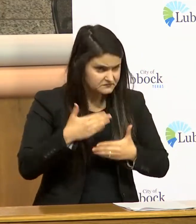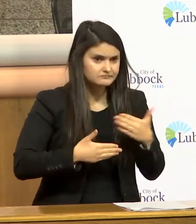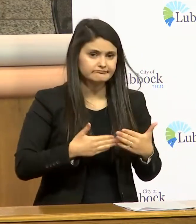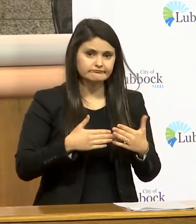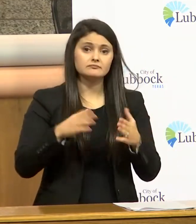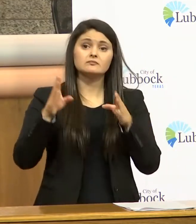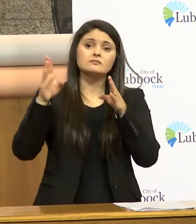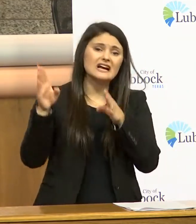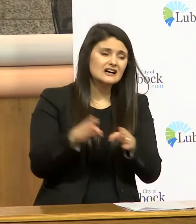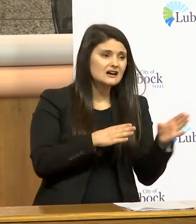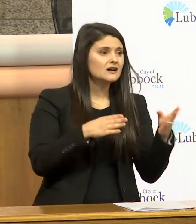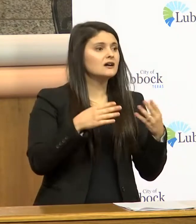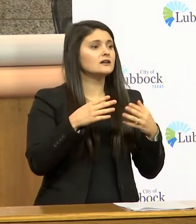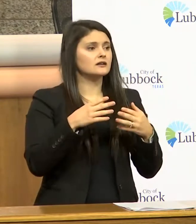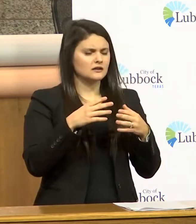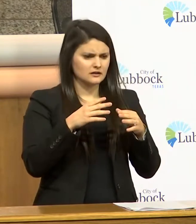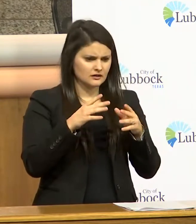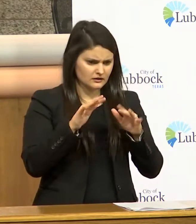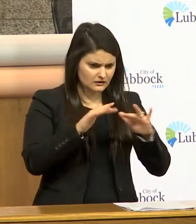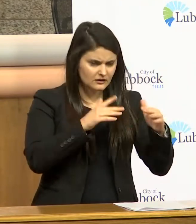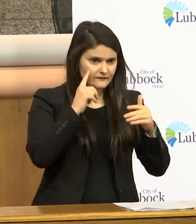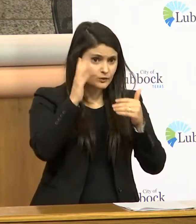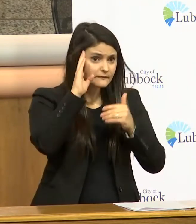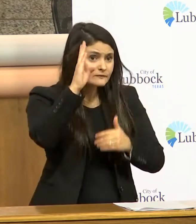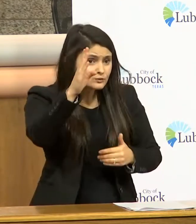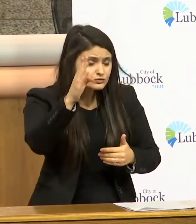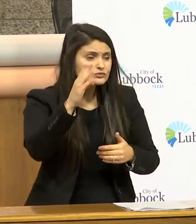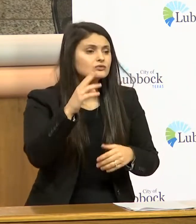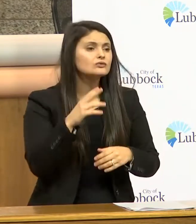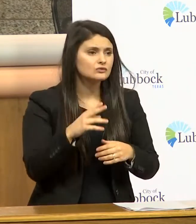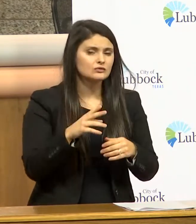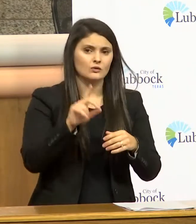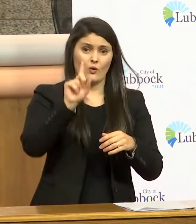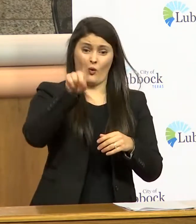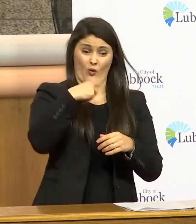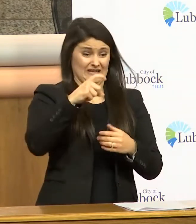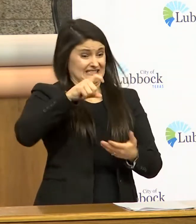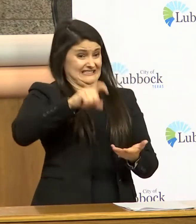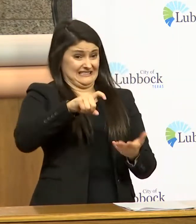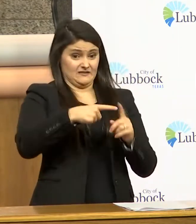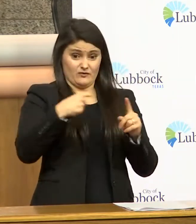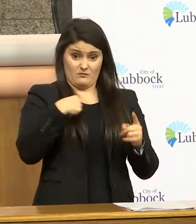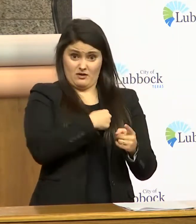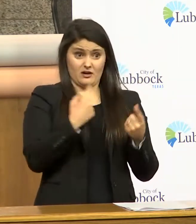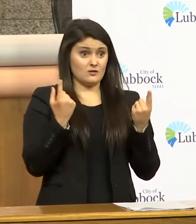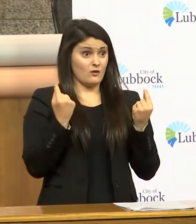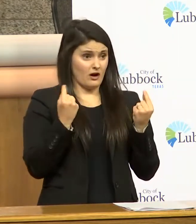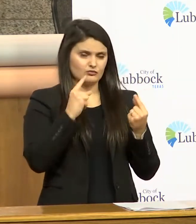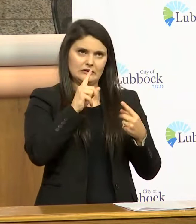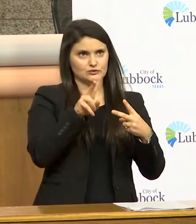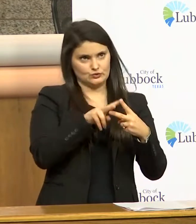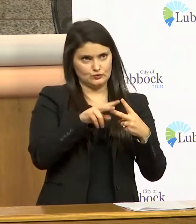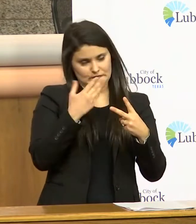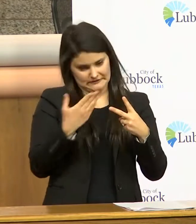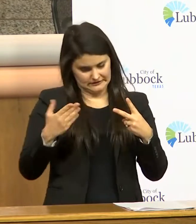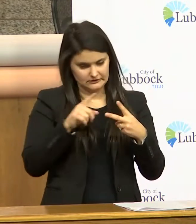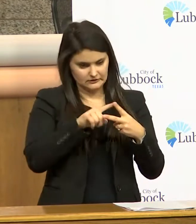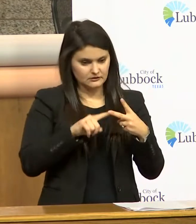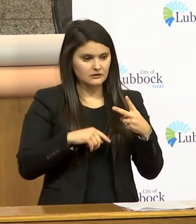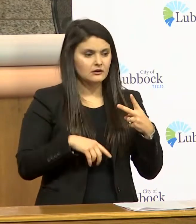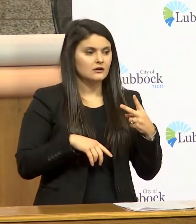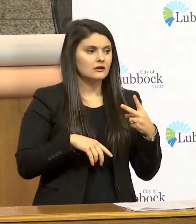were planning and taking measures for the future and that the only thing they really need from us really two things is